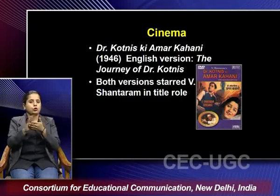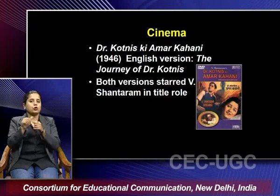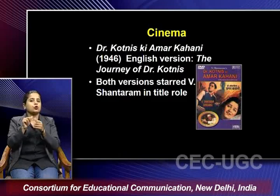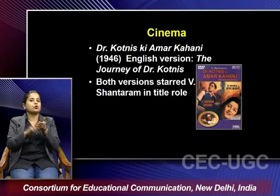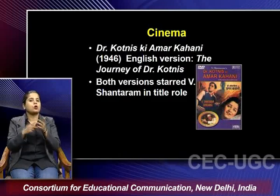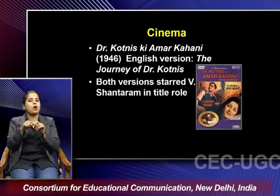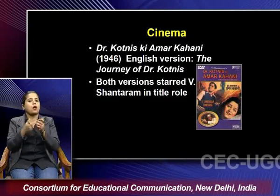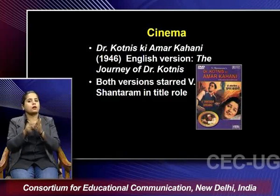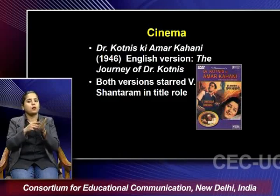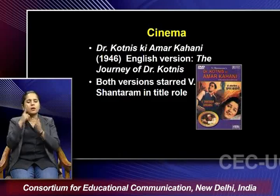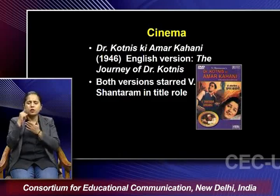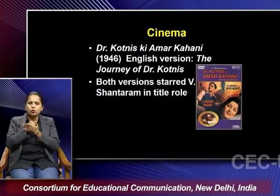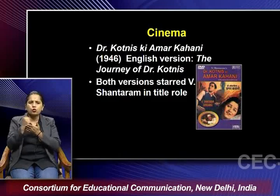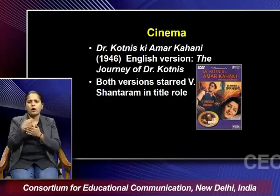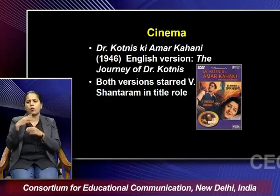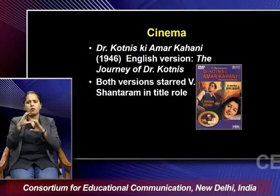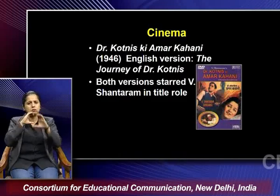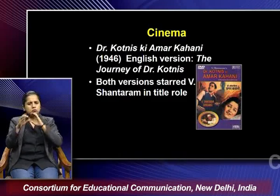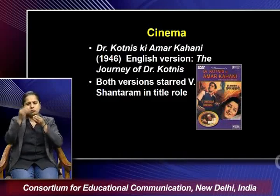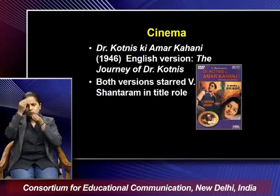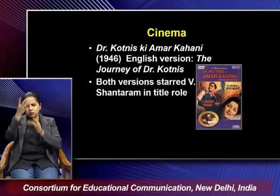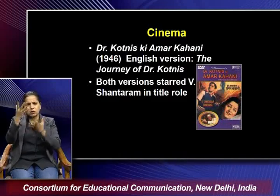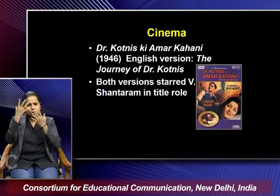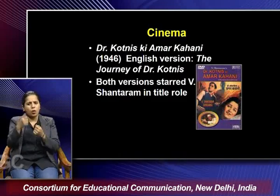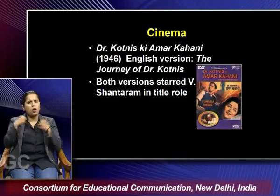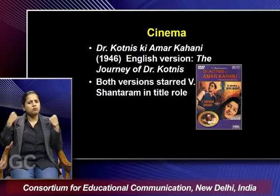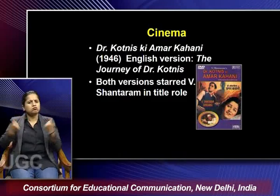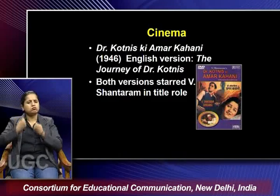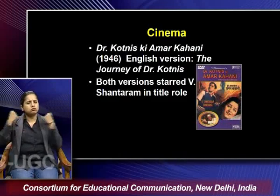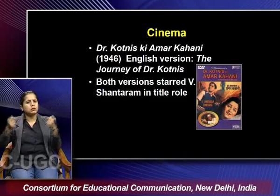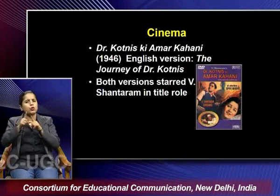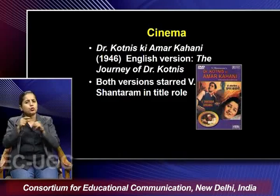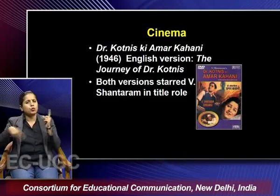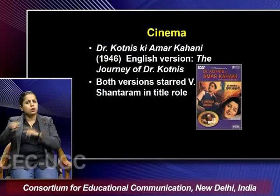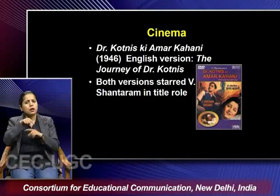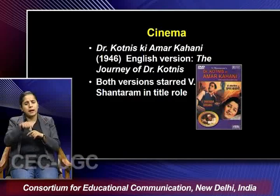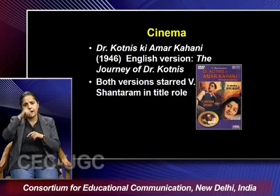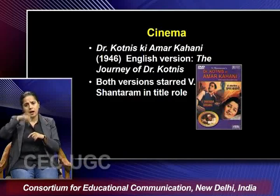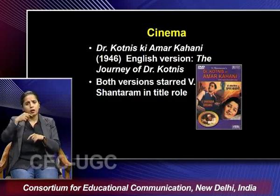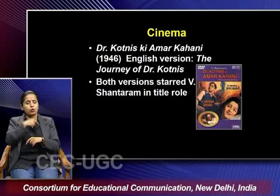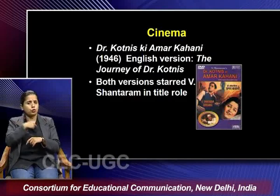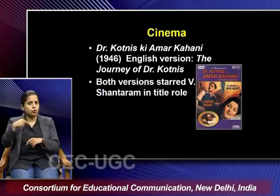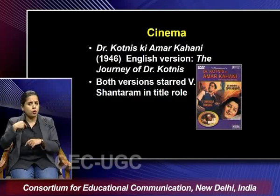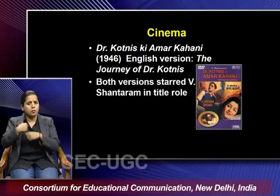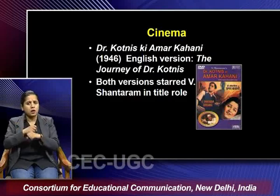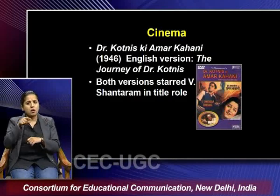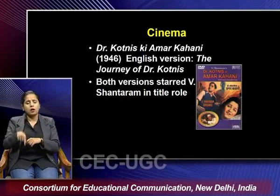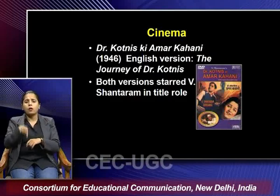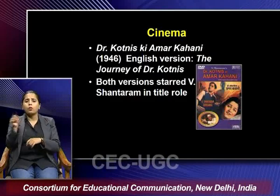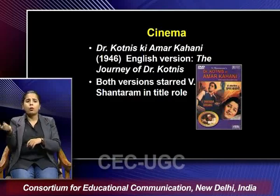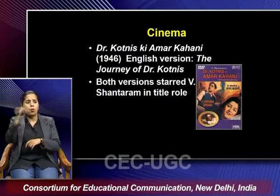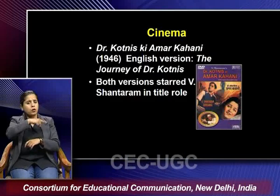vishantaram tries to communicate the efforts which were being made by an indian doctor who was sent to china